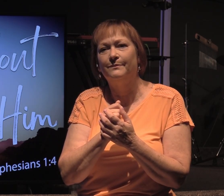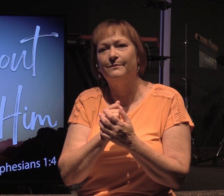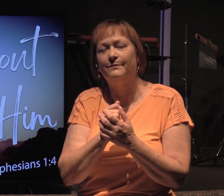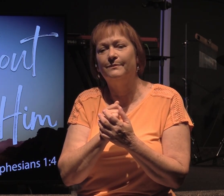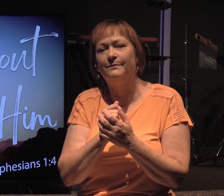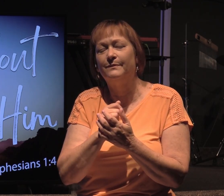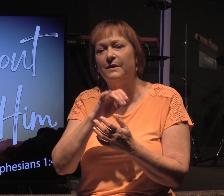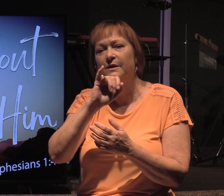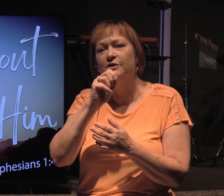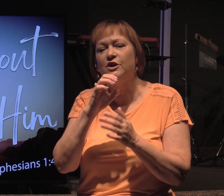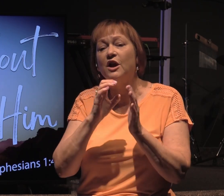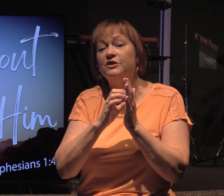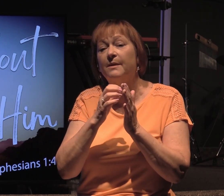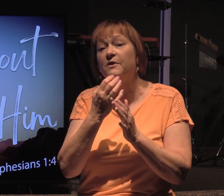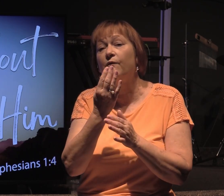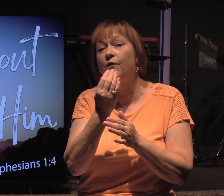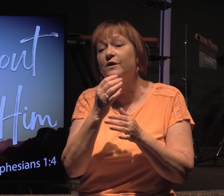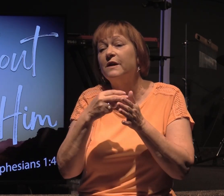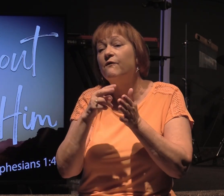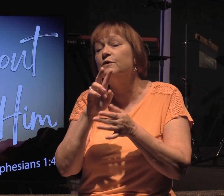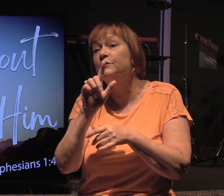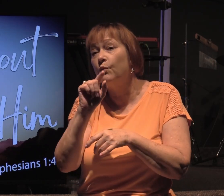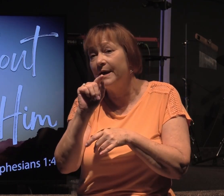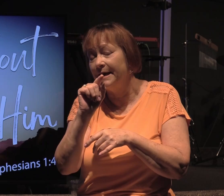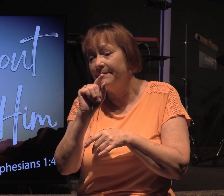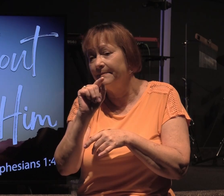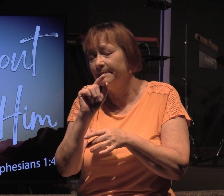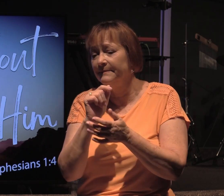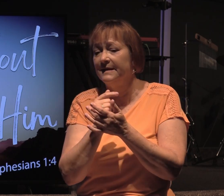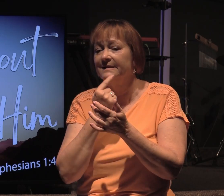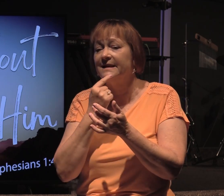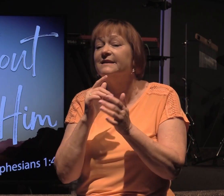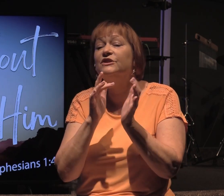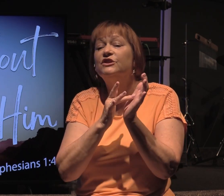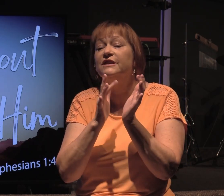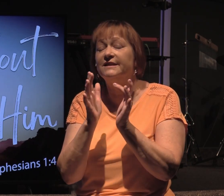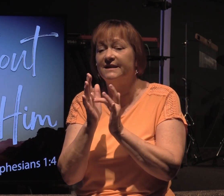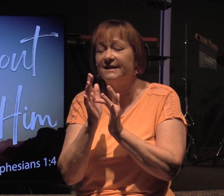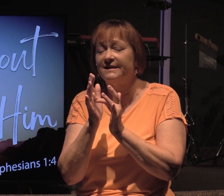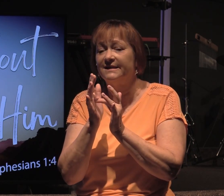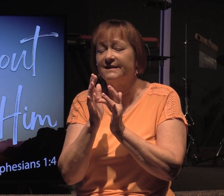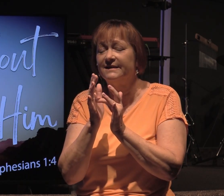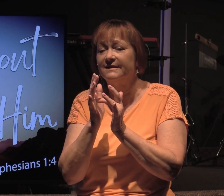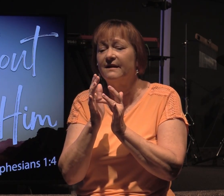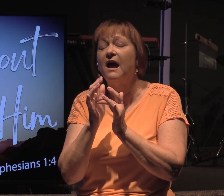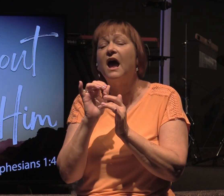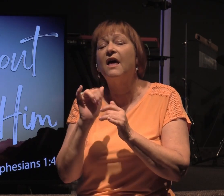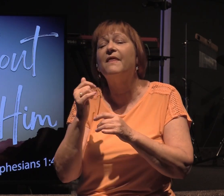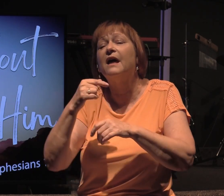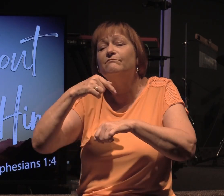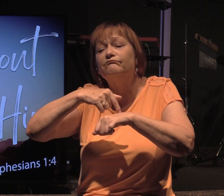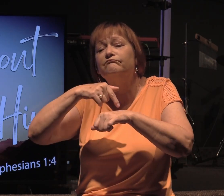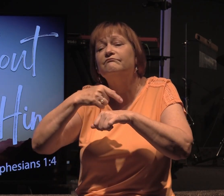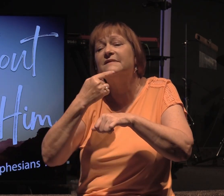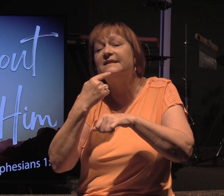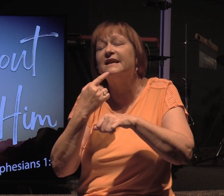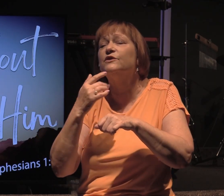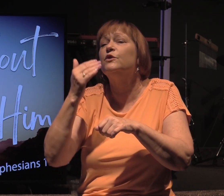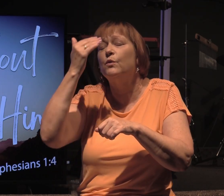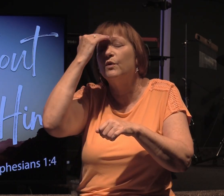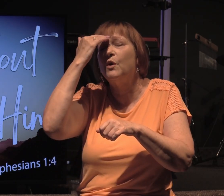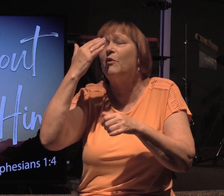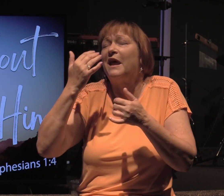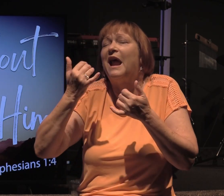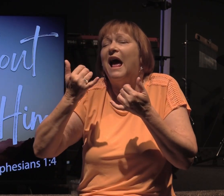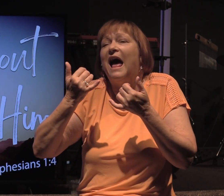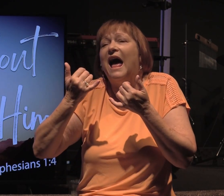In John chapter 14, verse 20, it says, Jesus, at that day says, You will know that